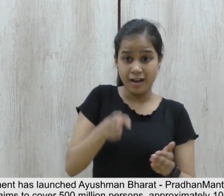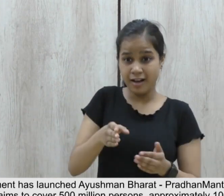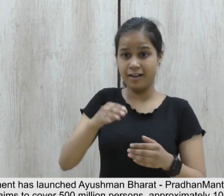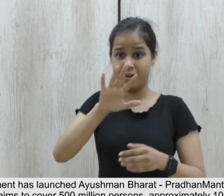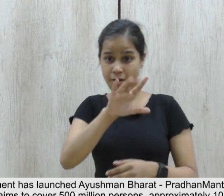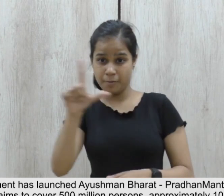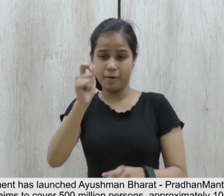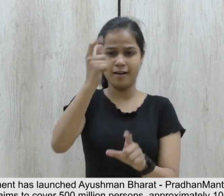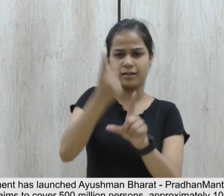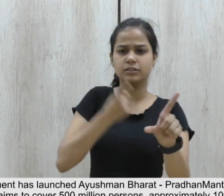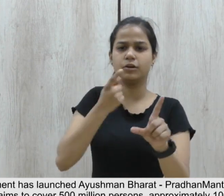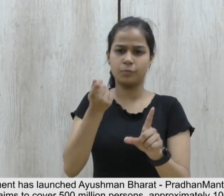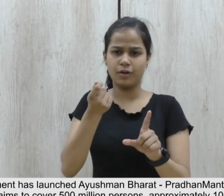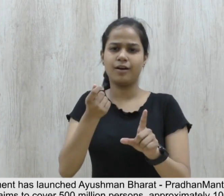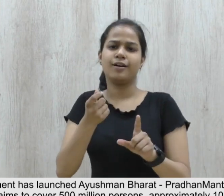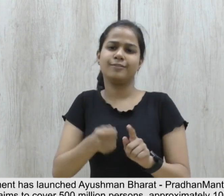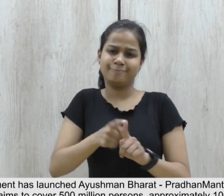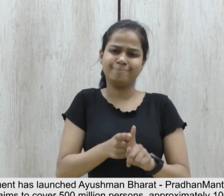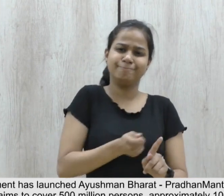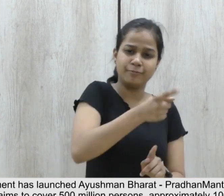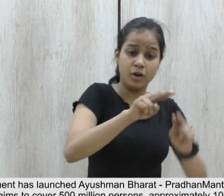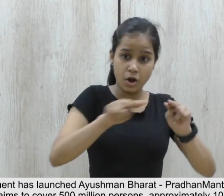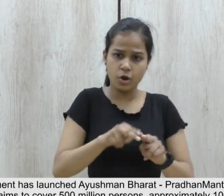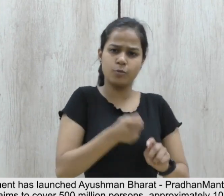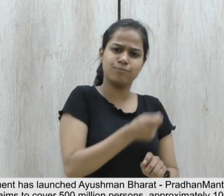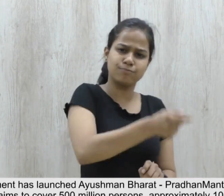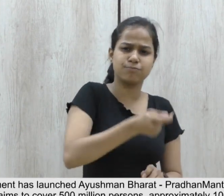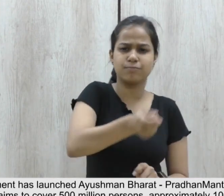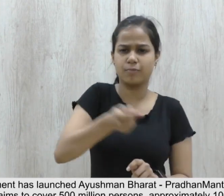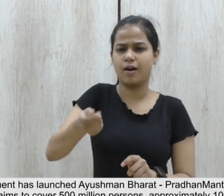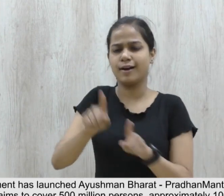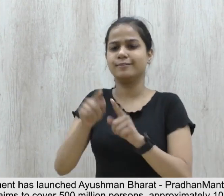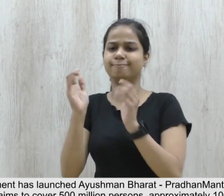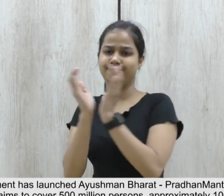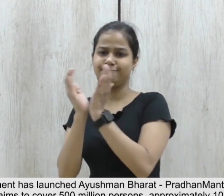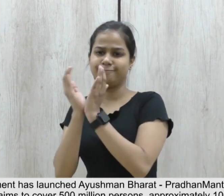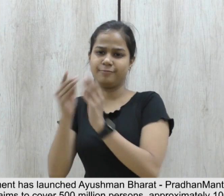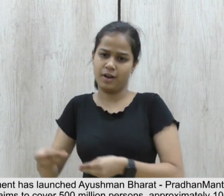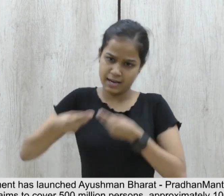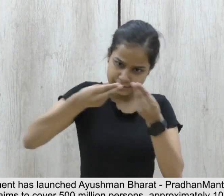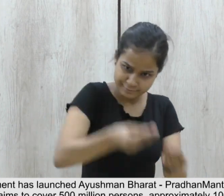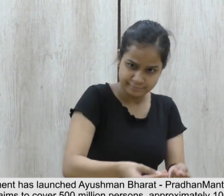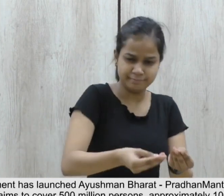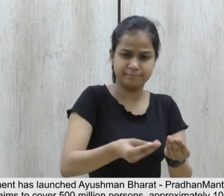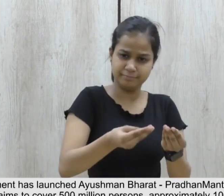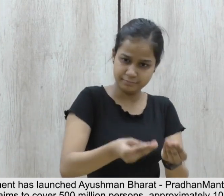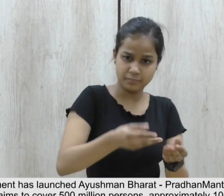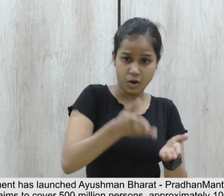approximately 100 million families, with